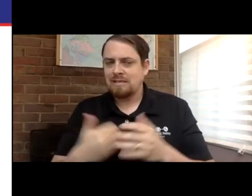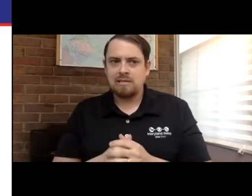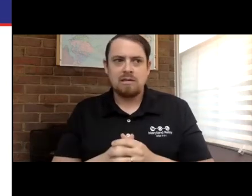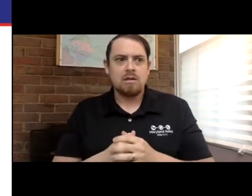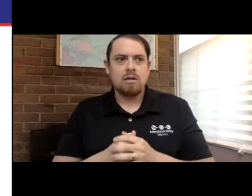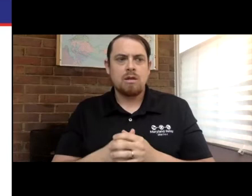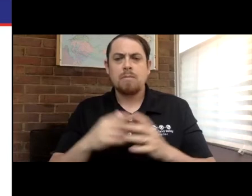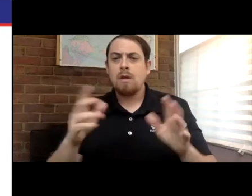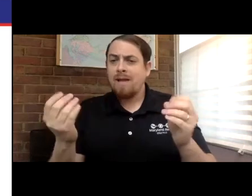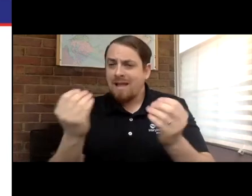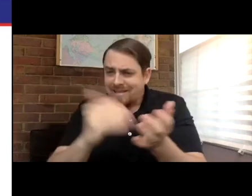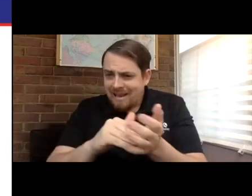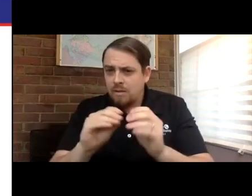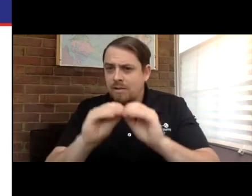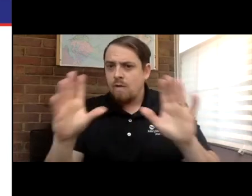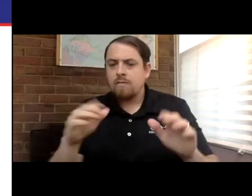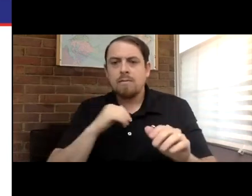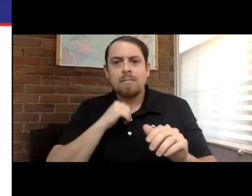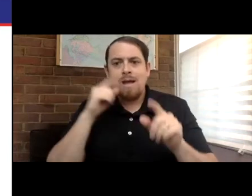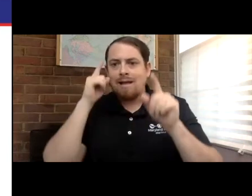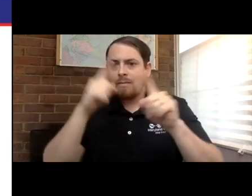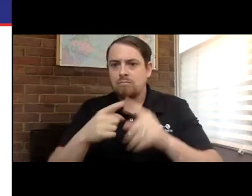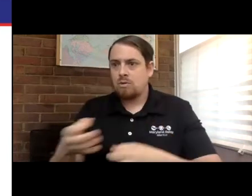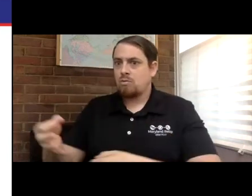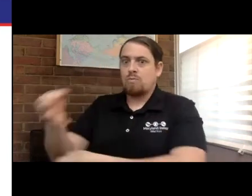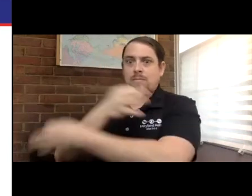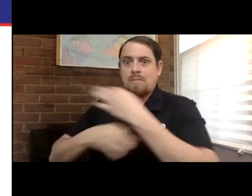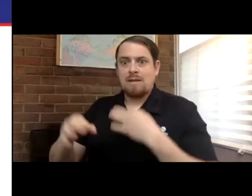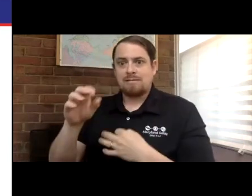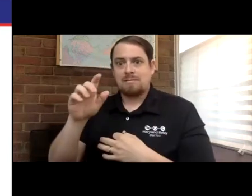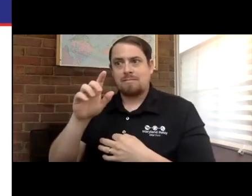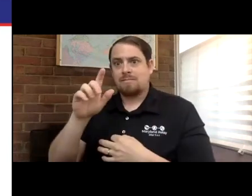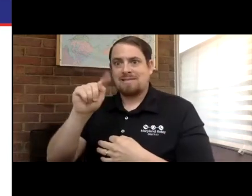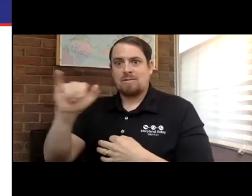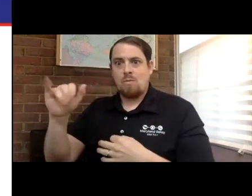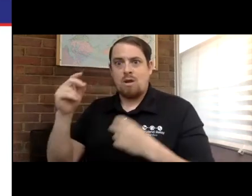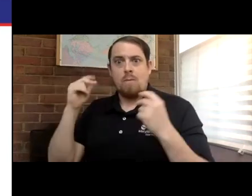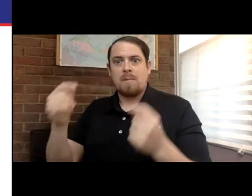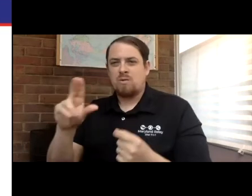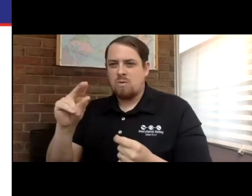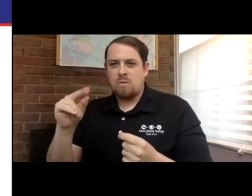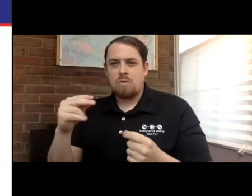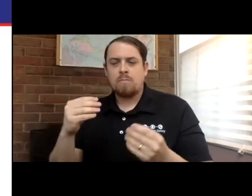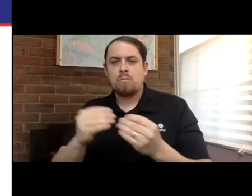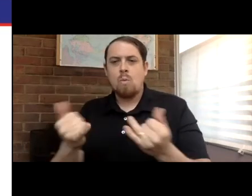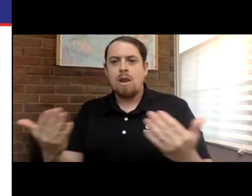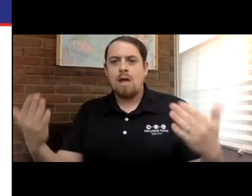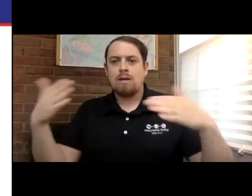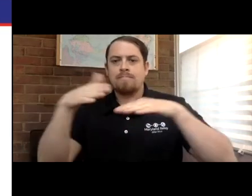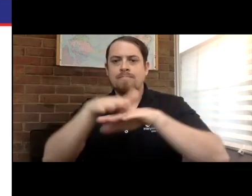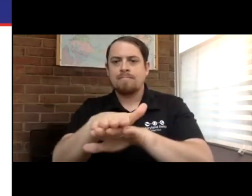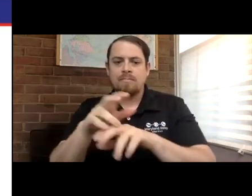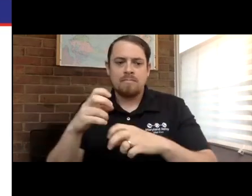So that makes the transition all the easier. Again, I do want to clarify the aim is not to replace TTY